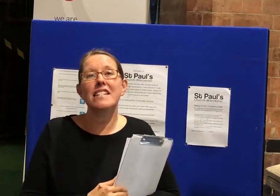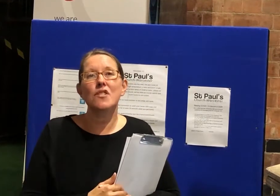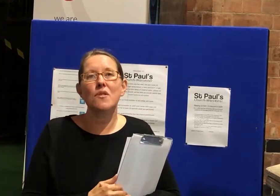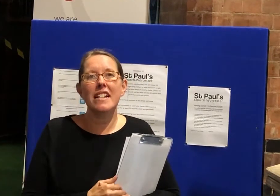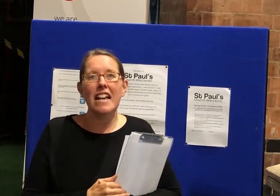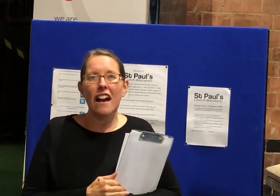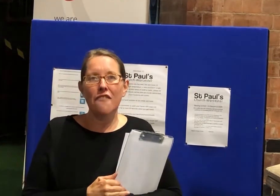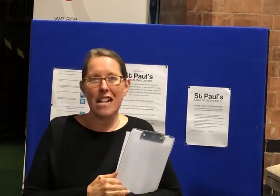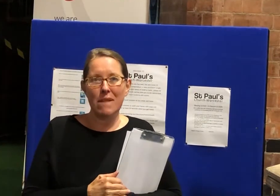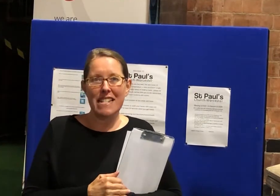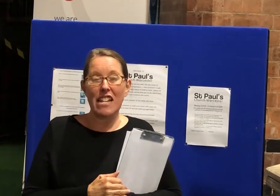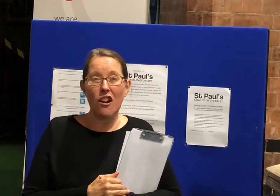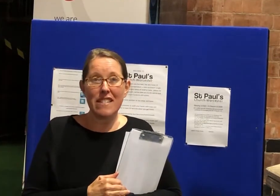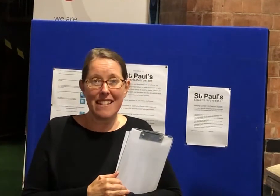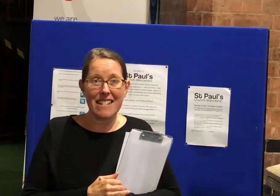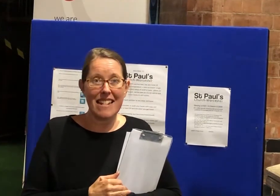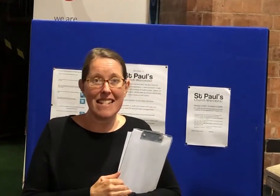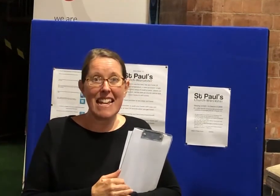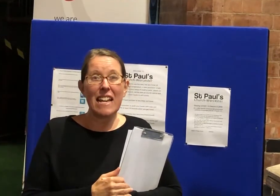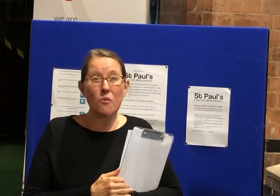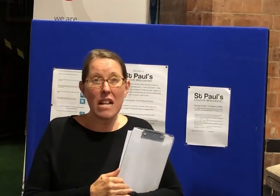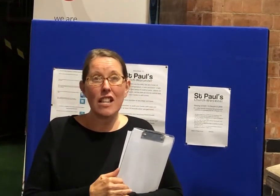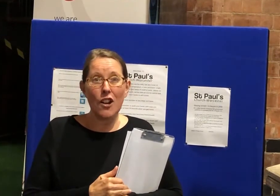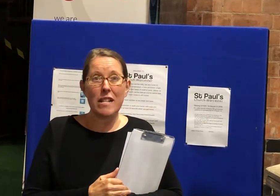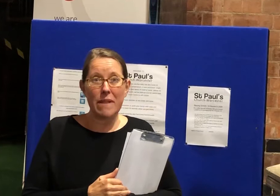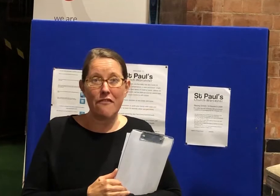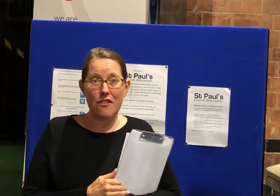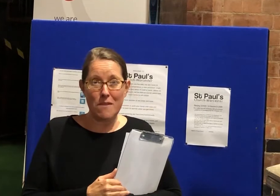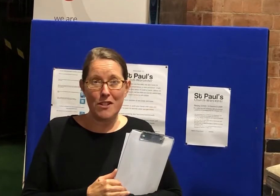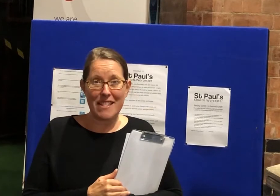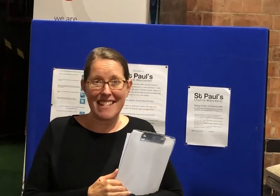toilet availability on Sundays. It will only be for emergencies.